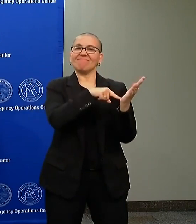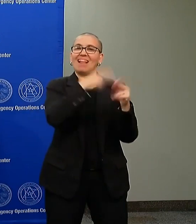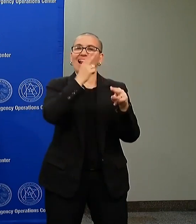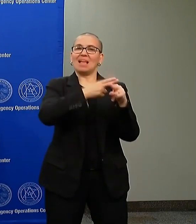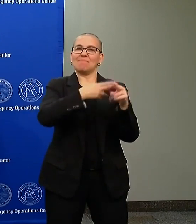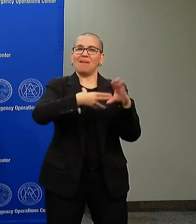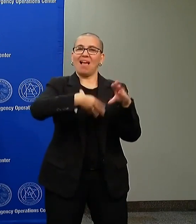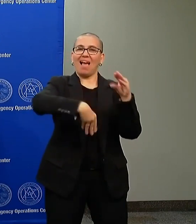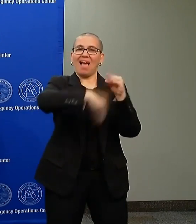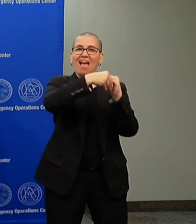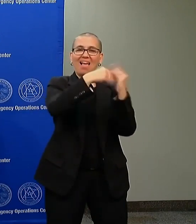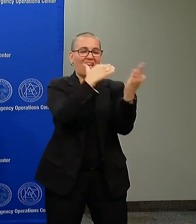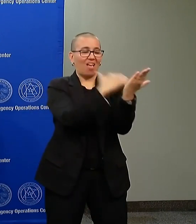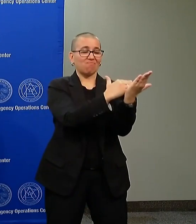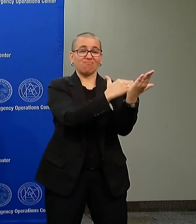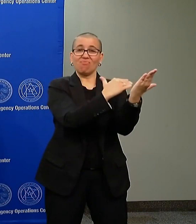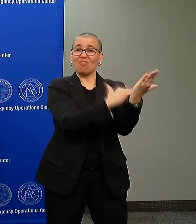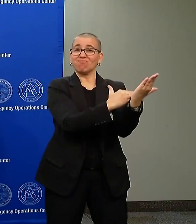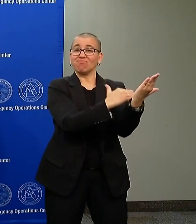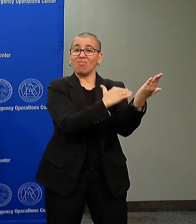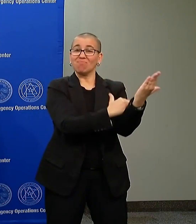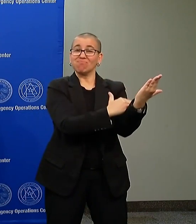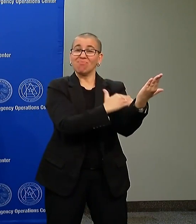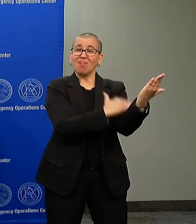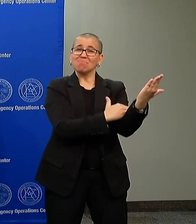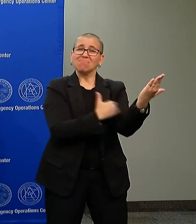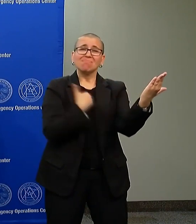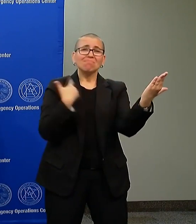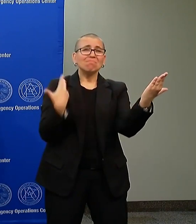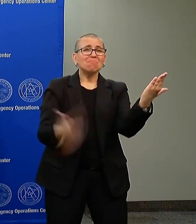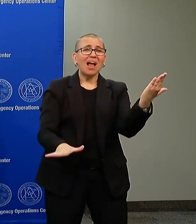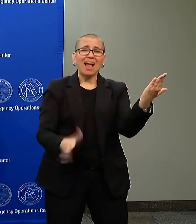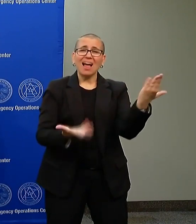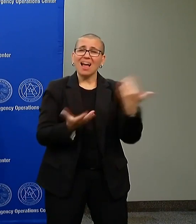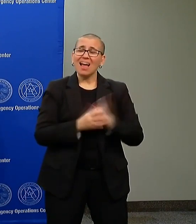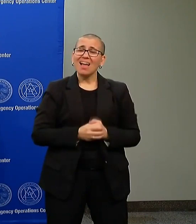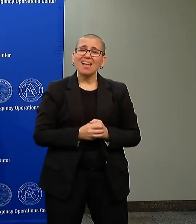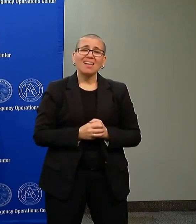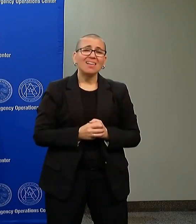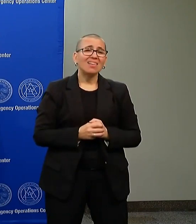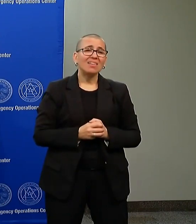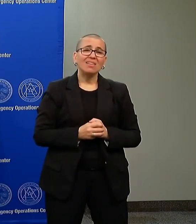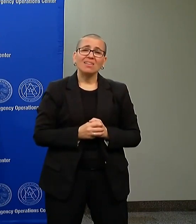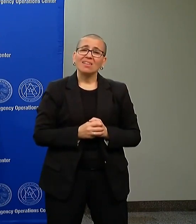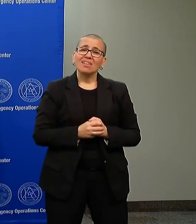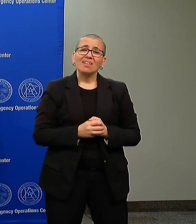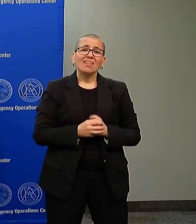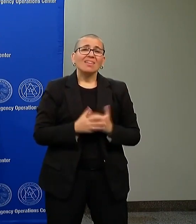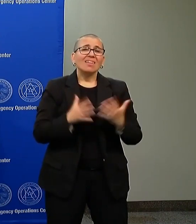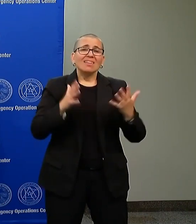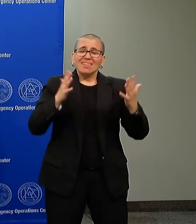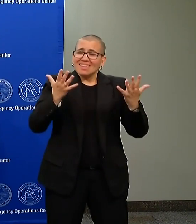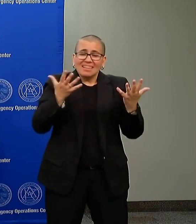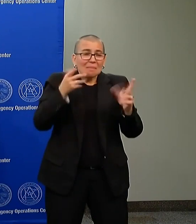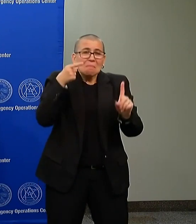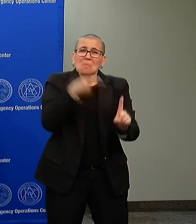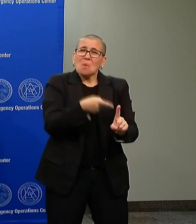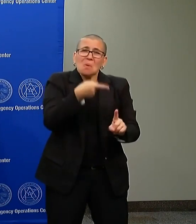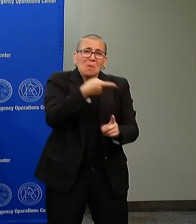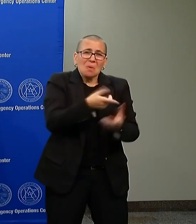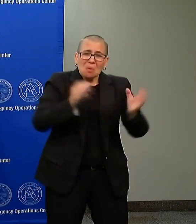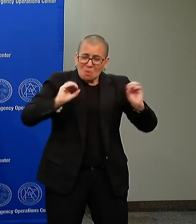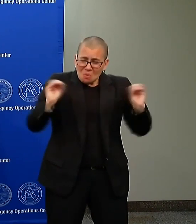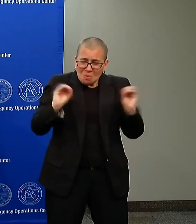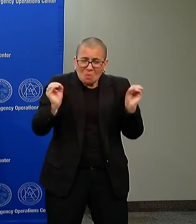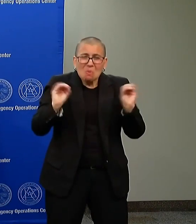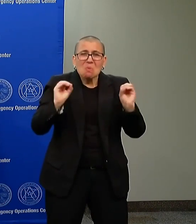too rapidly growing list of names of unarmed, unaggressive African-American men who've lost